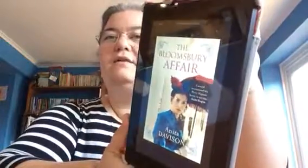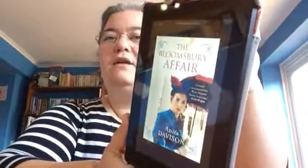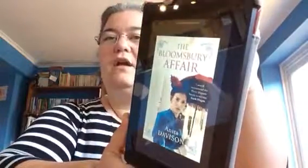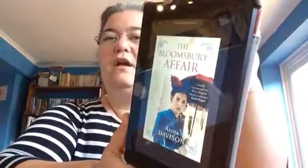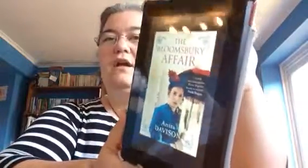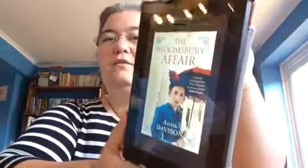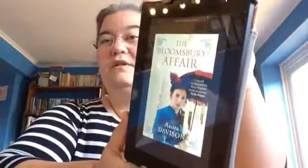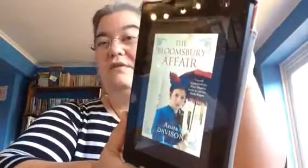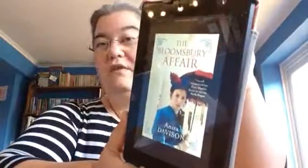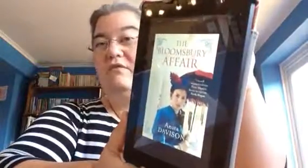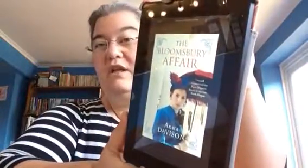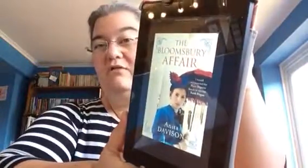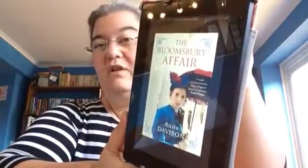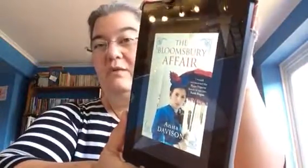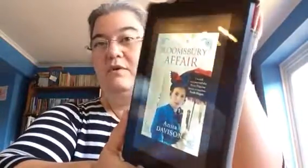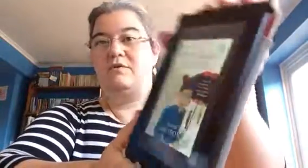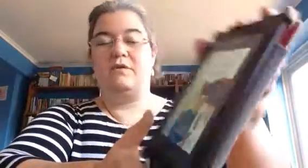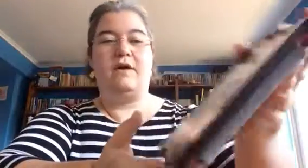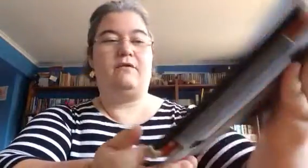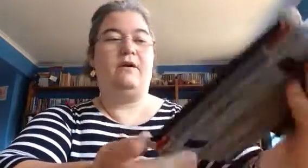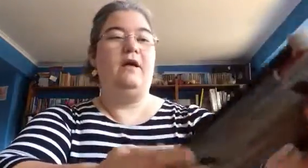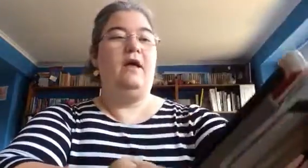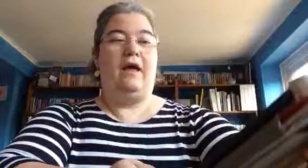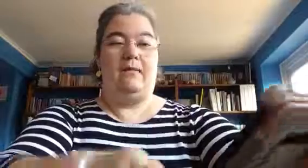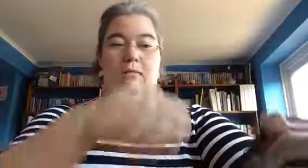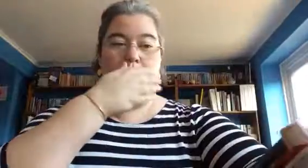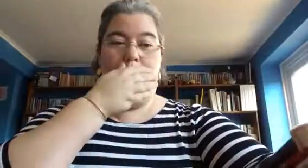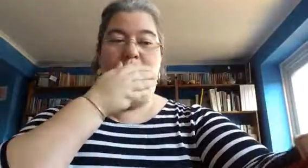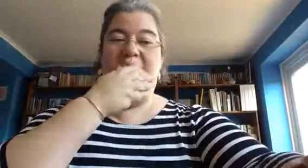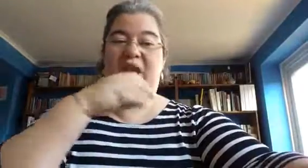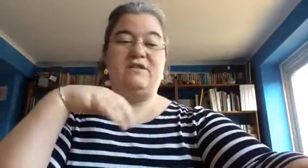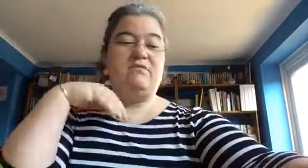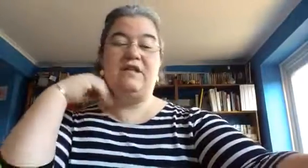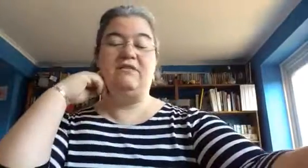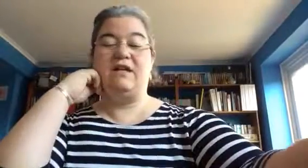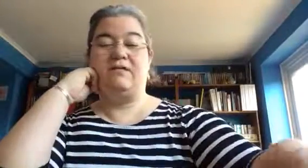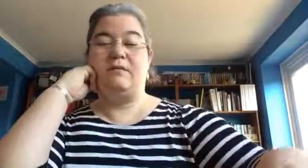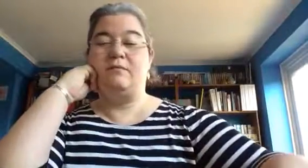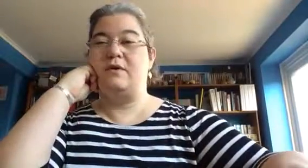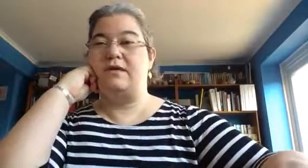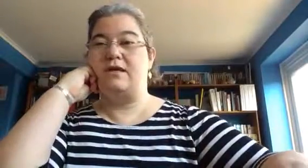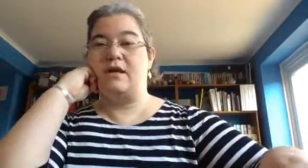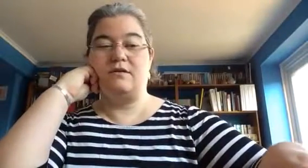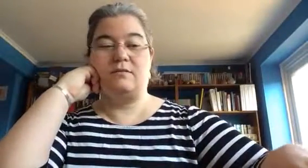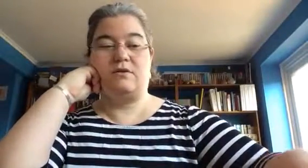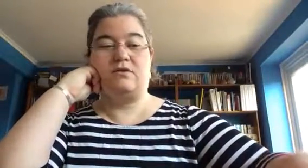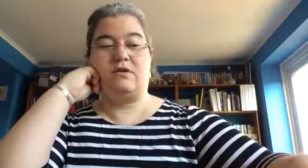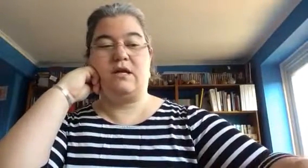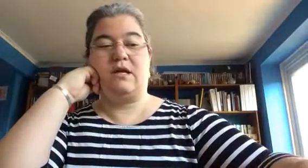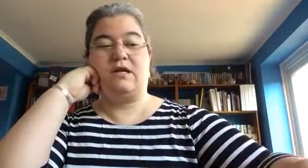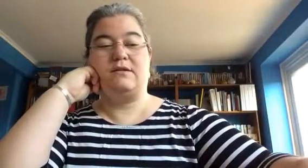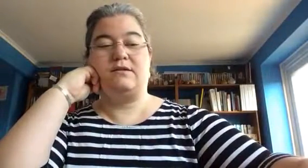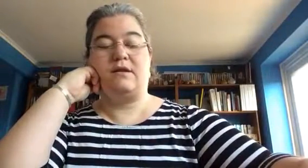as well as having a really, really beautiful cover, it's a really, really fun book. It's a cosy mystery, it's